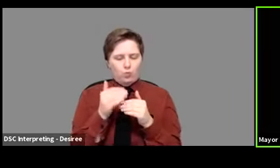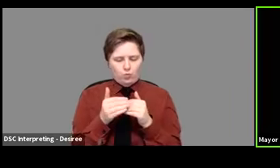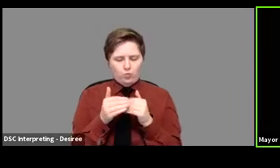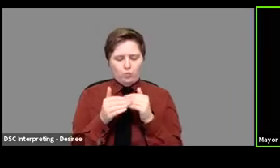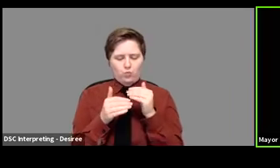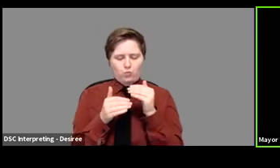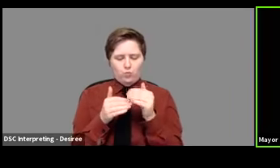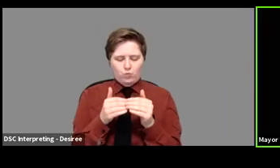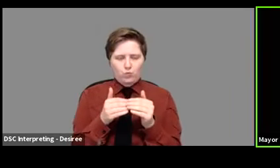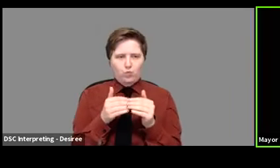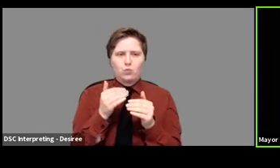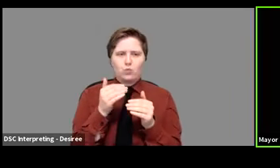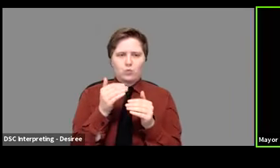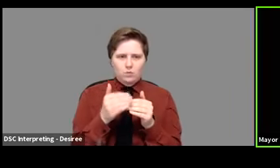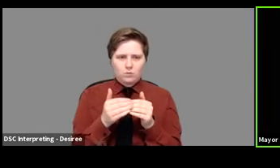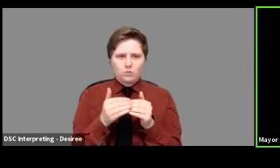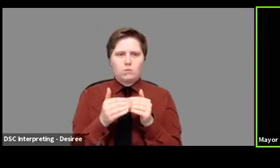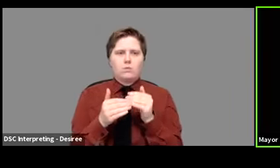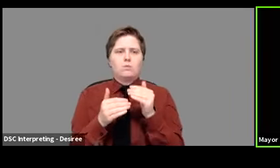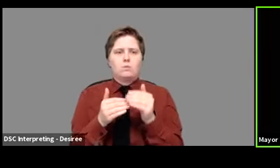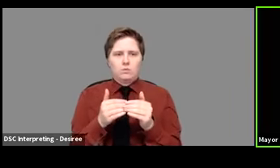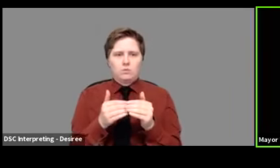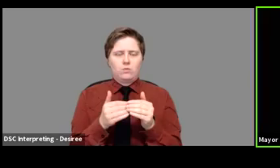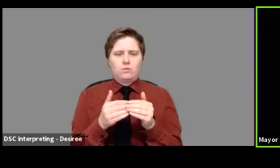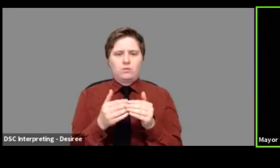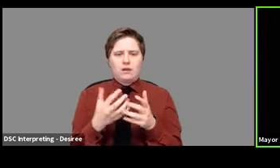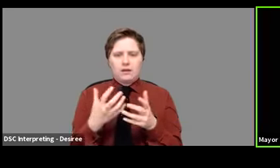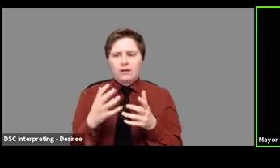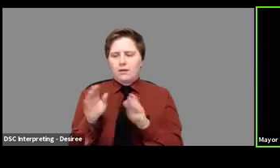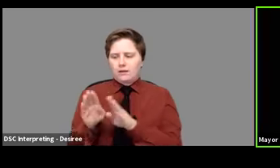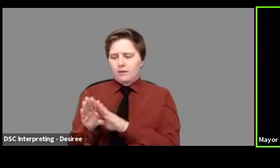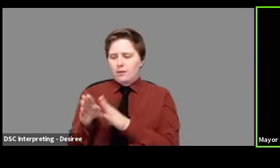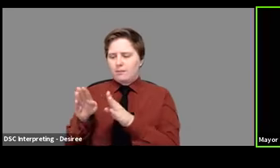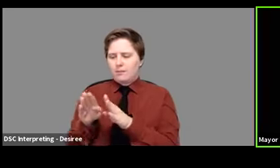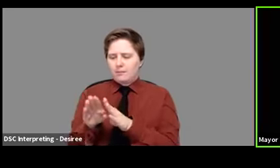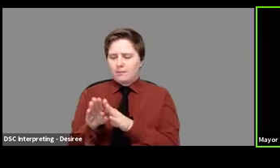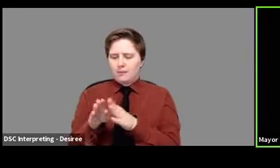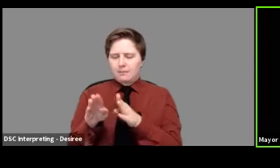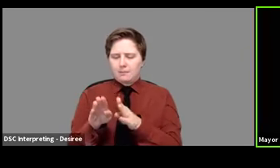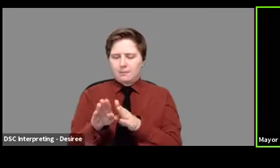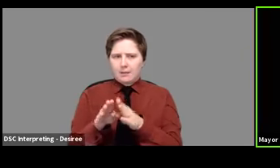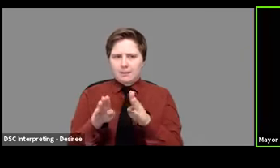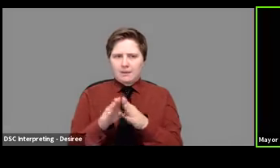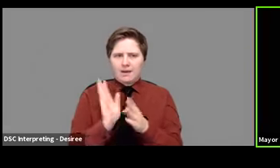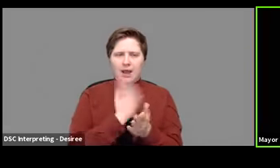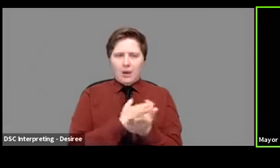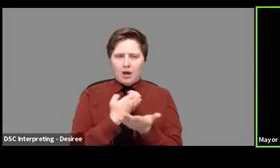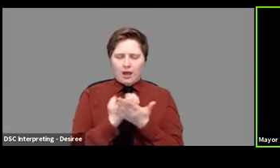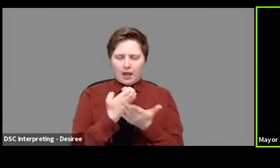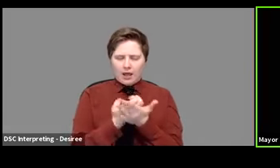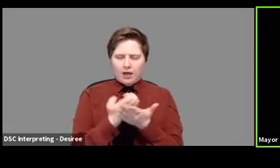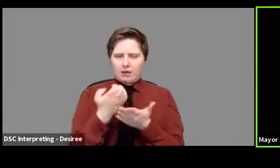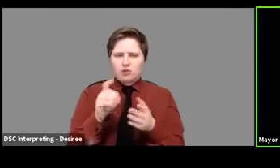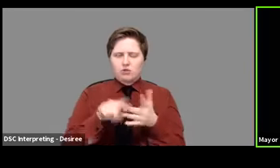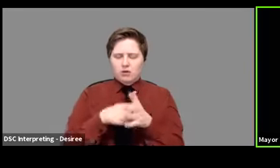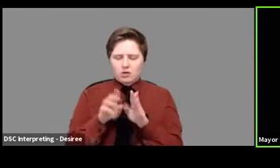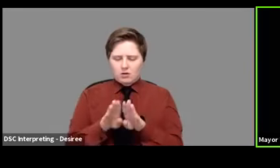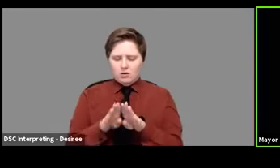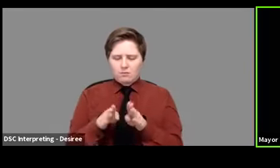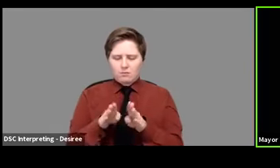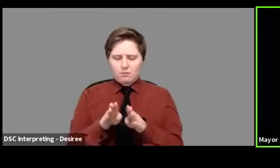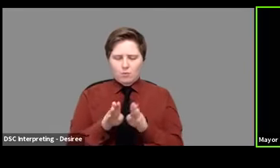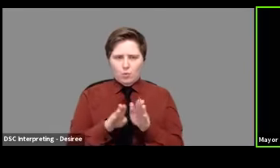re-engagement of the economy and of society.